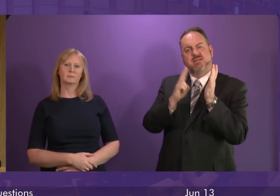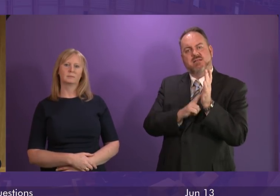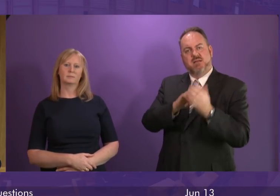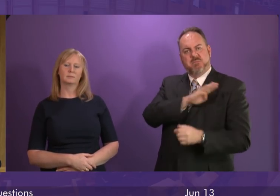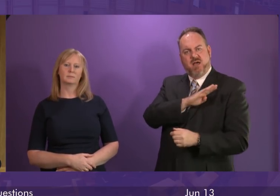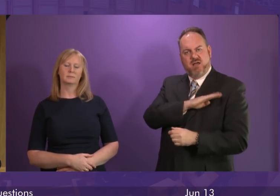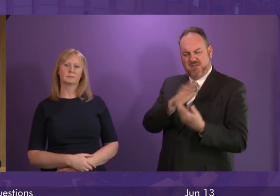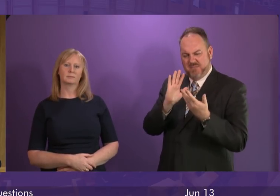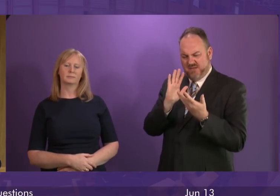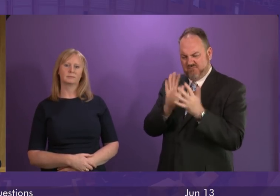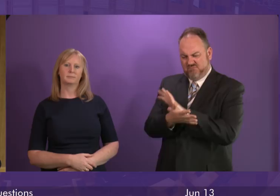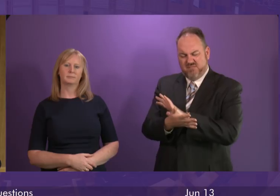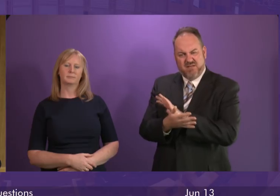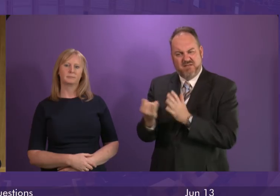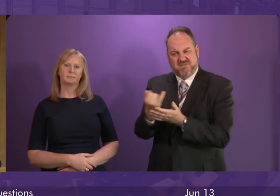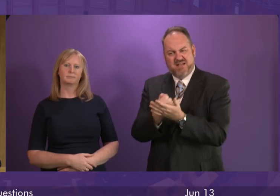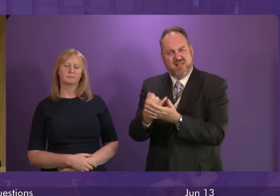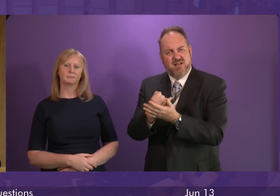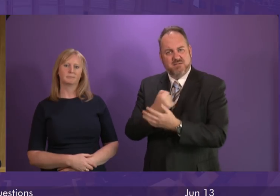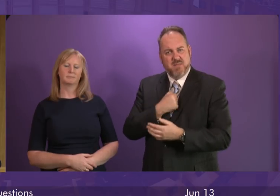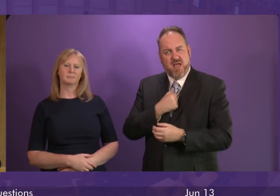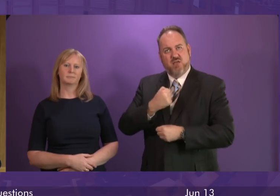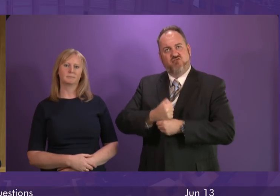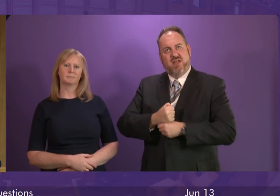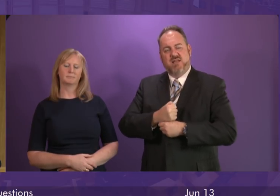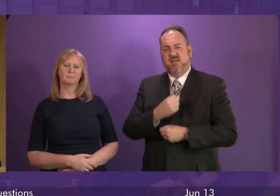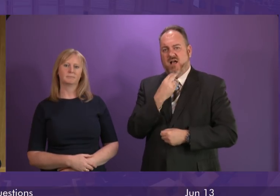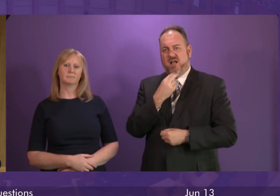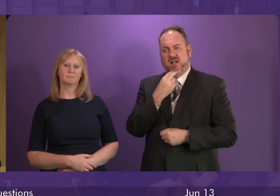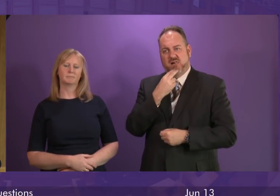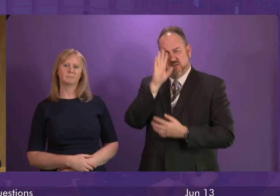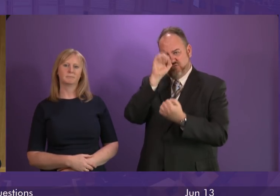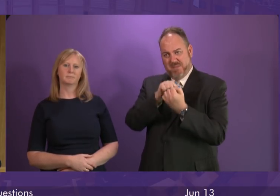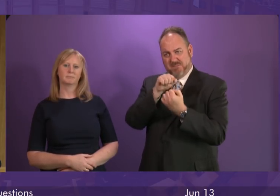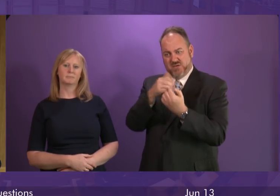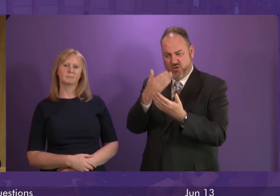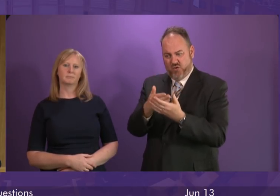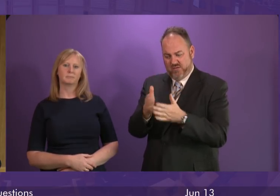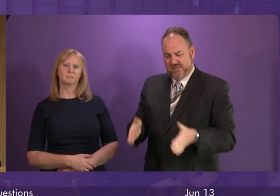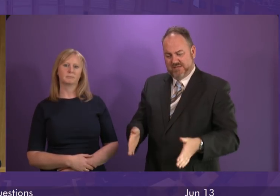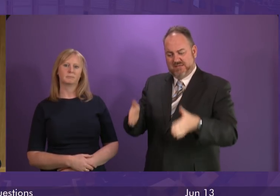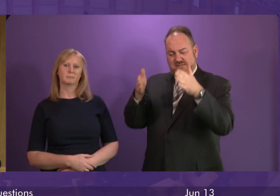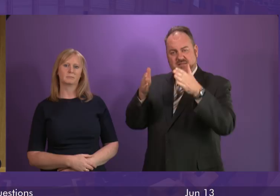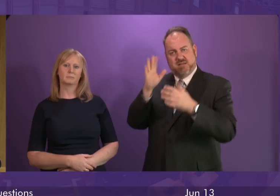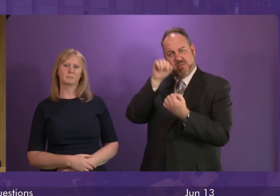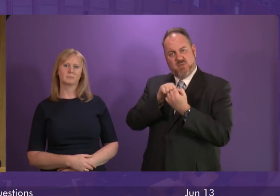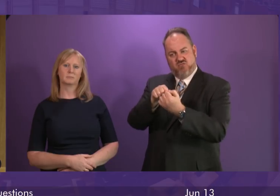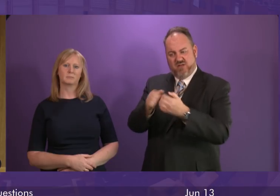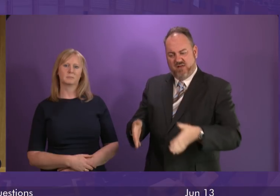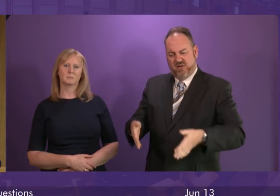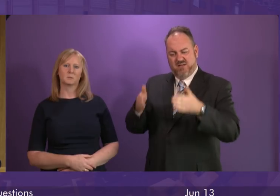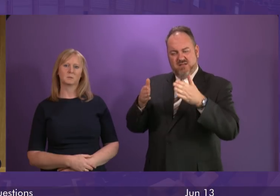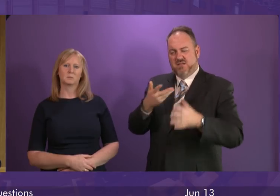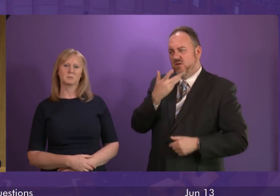vandalised. My great-uncle is remembered on this memorial. Do you share my disgust at this important